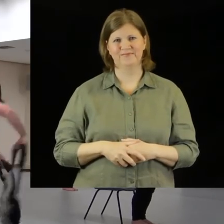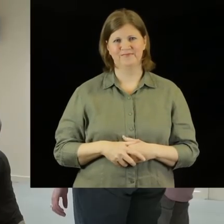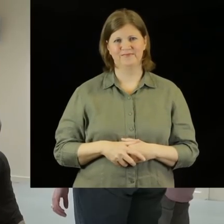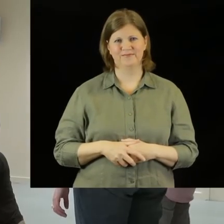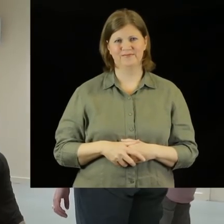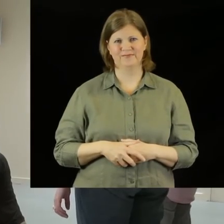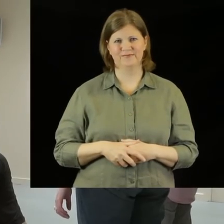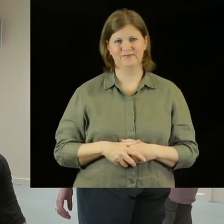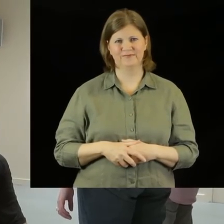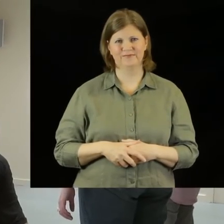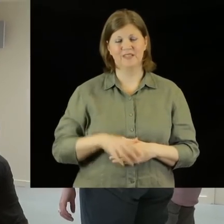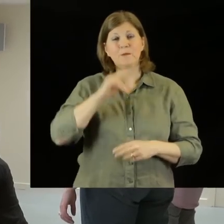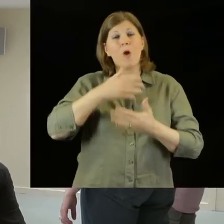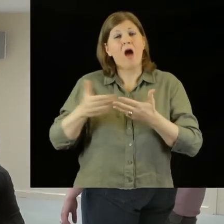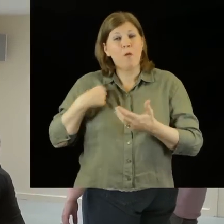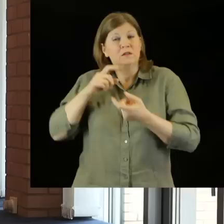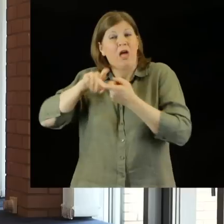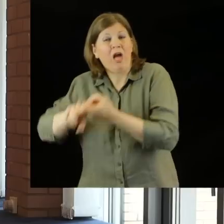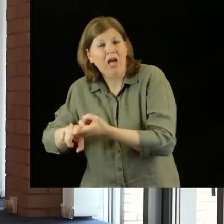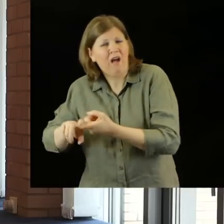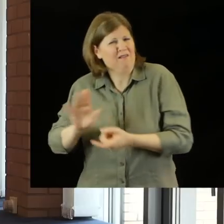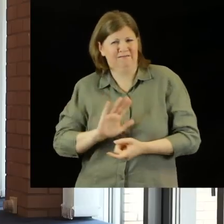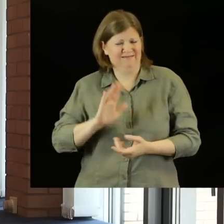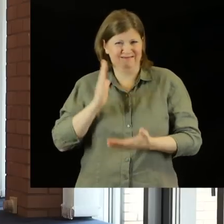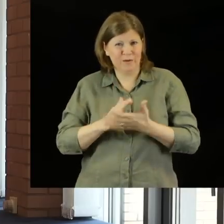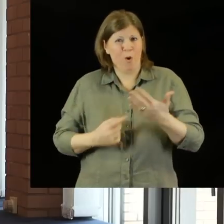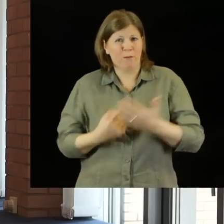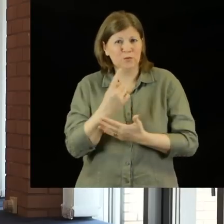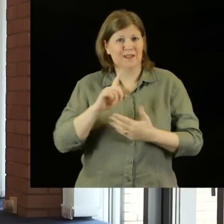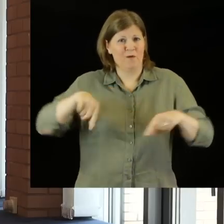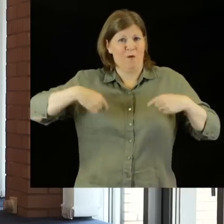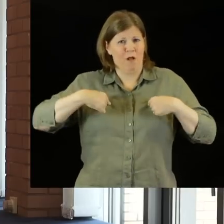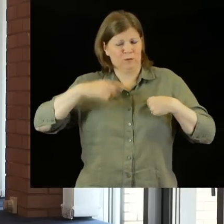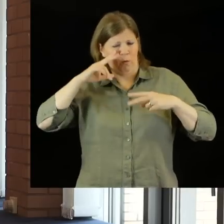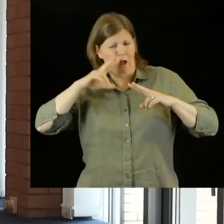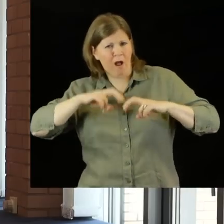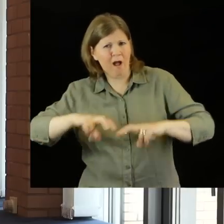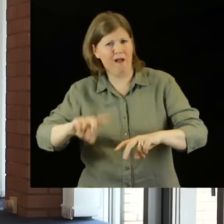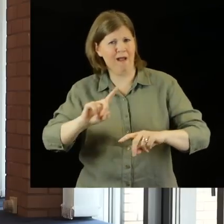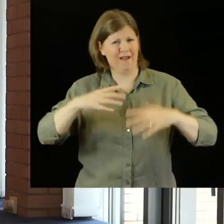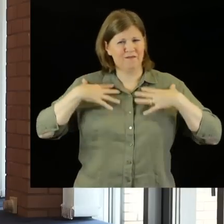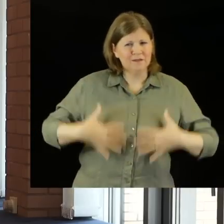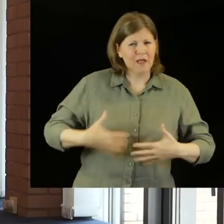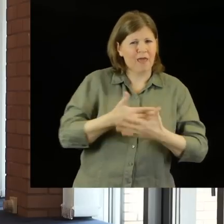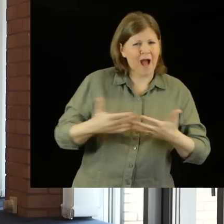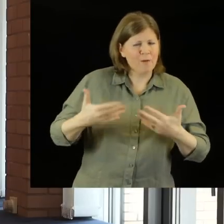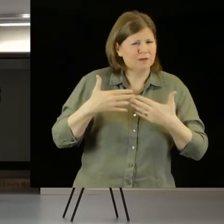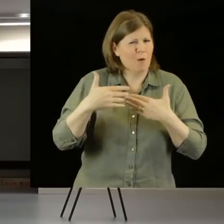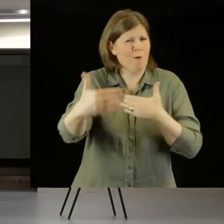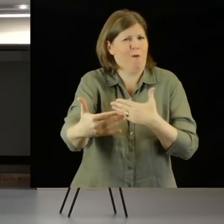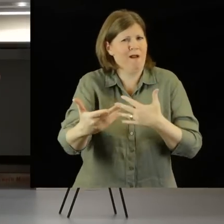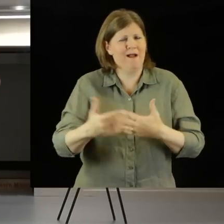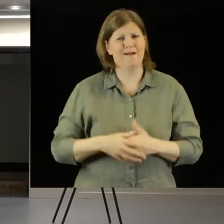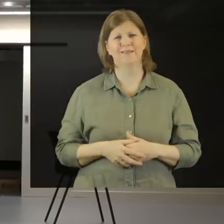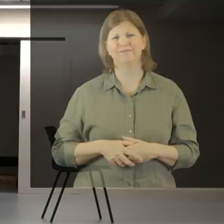Not being able to rely on spoken language was a real opportunity for me to explore physical language much